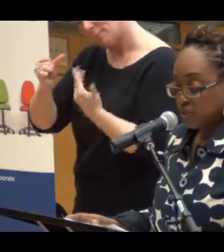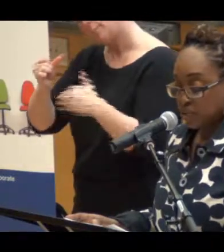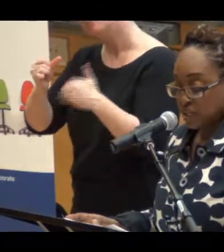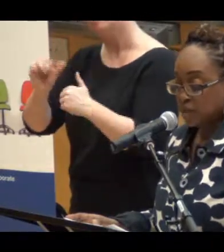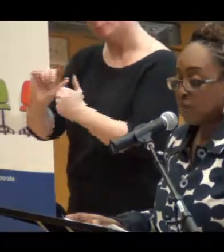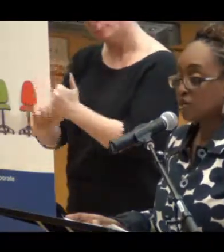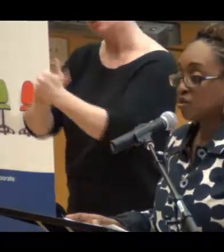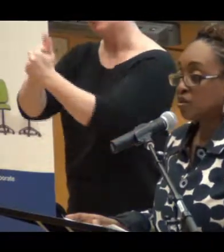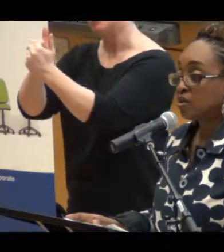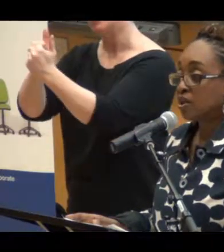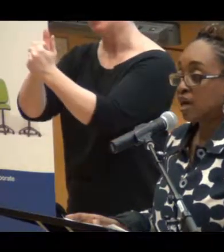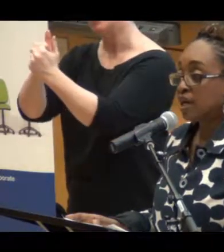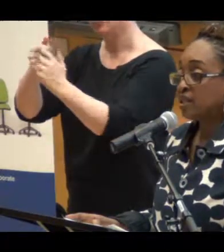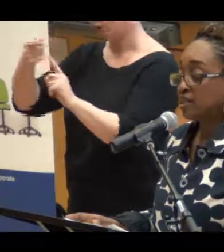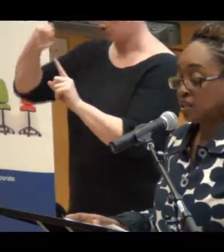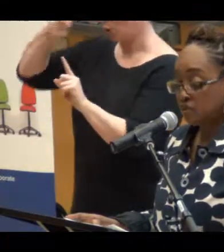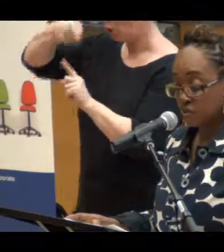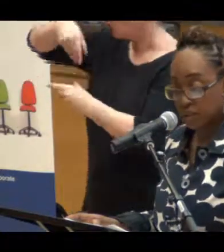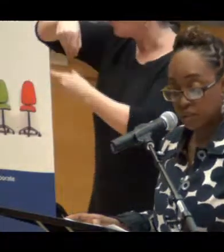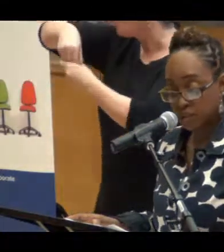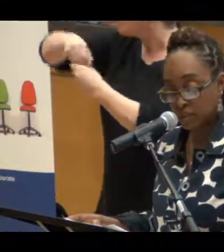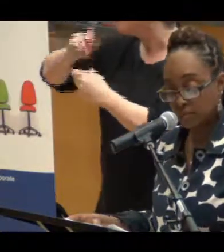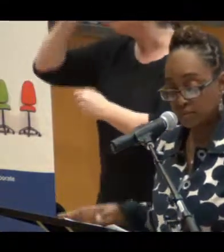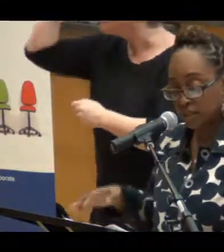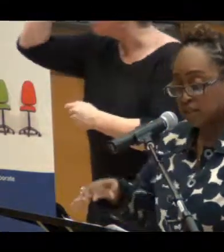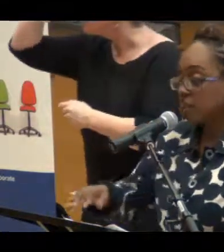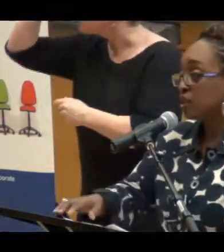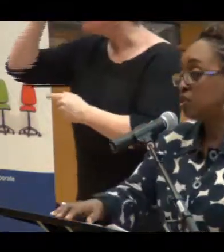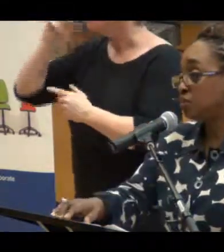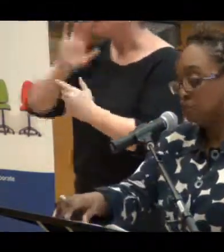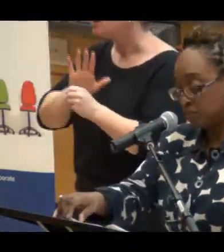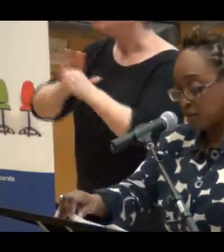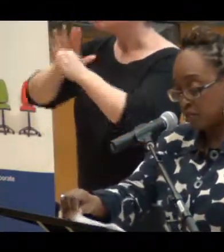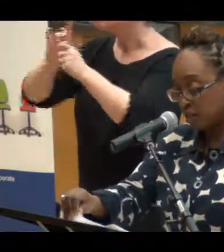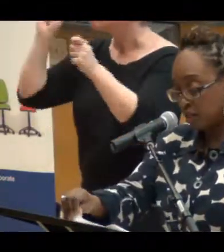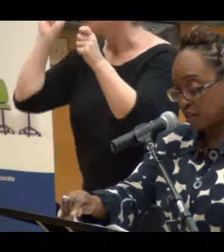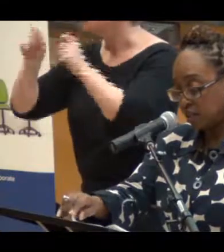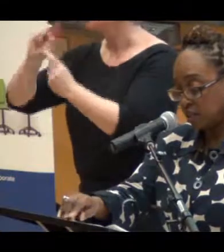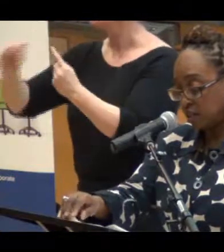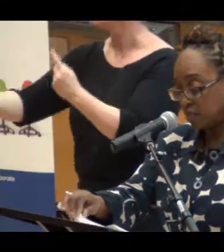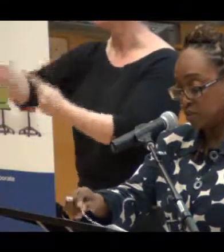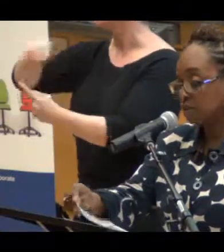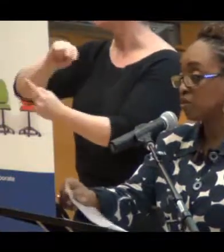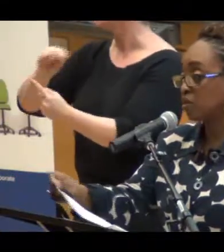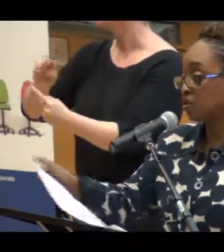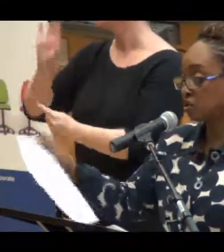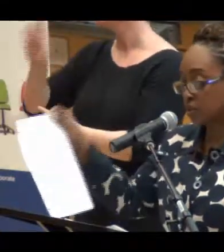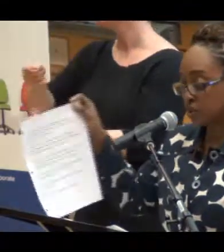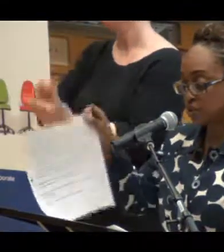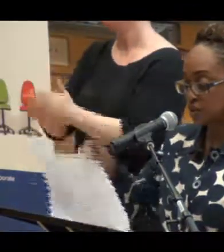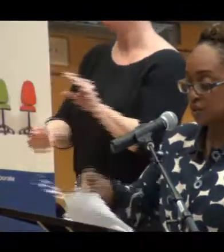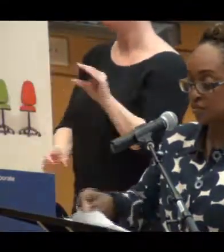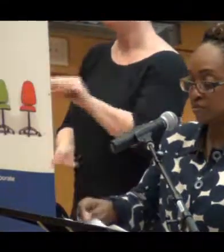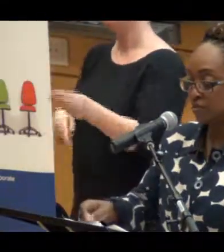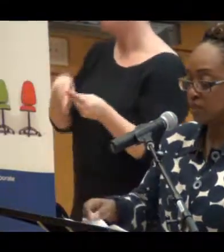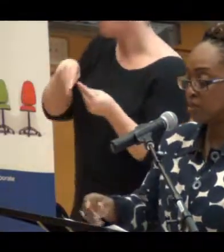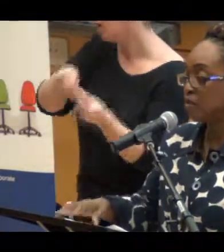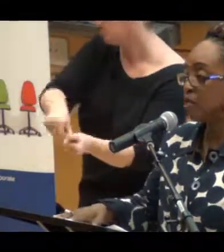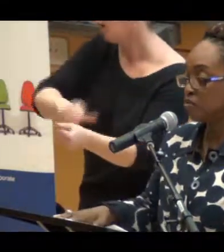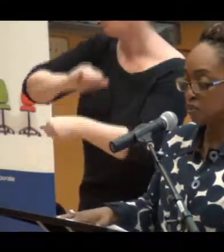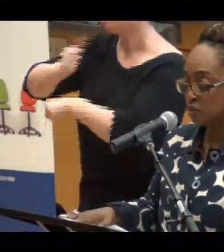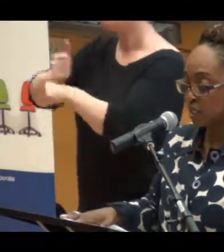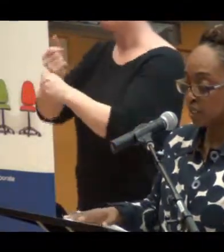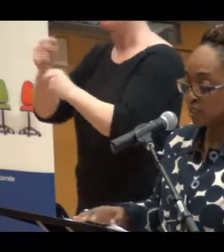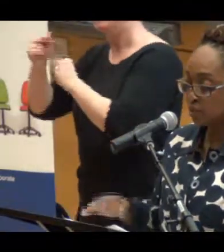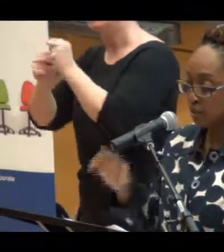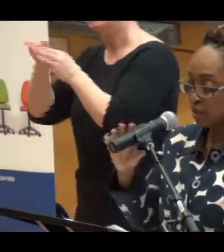how people think about and see the world. Because you can spend money and build a road or a school. You